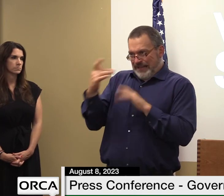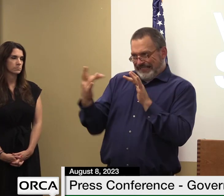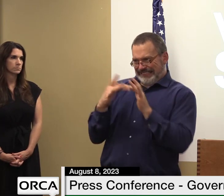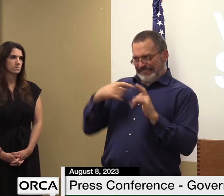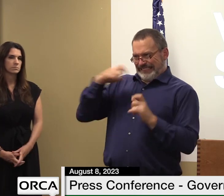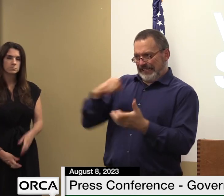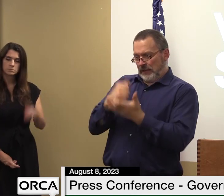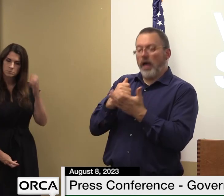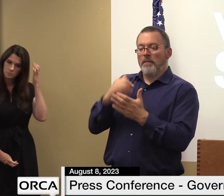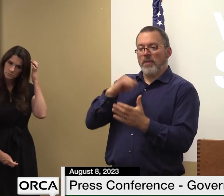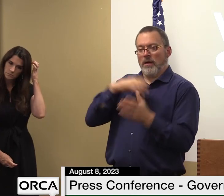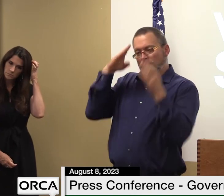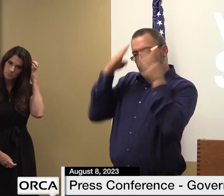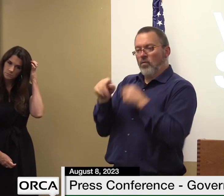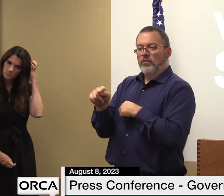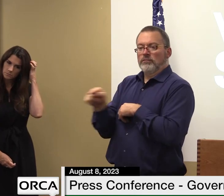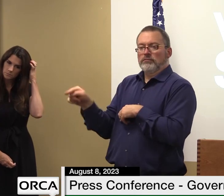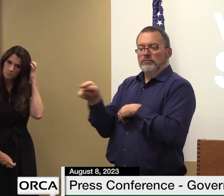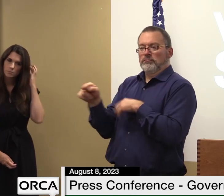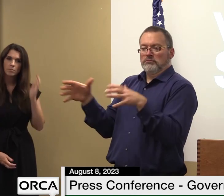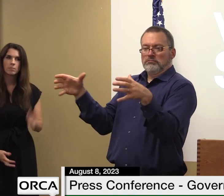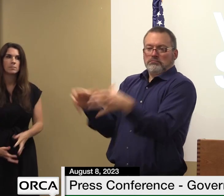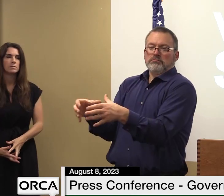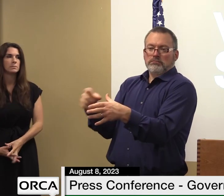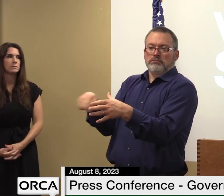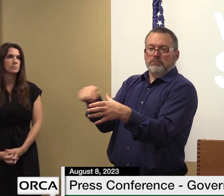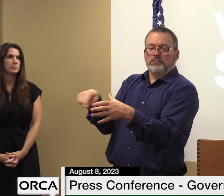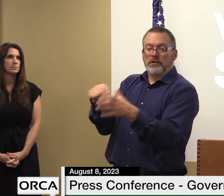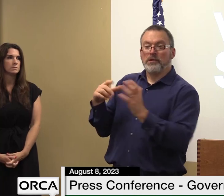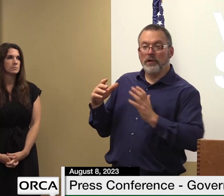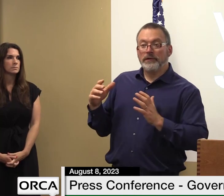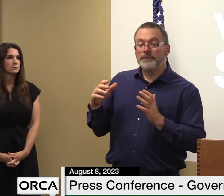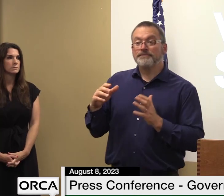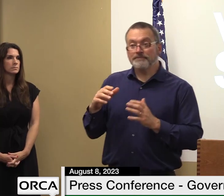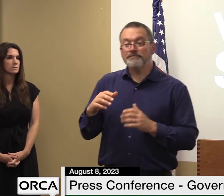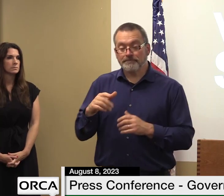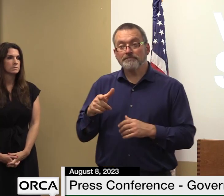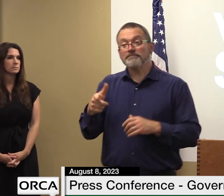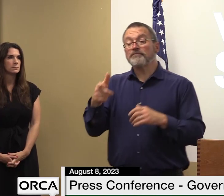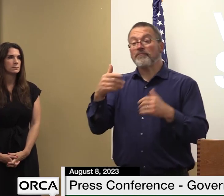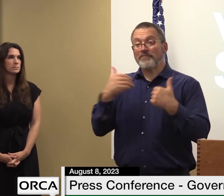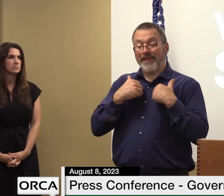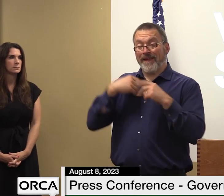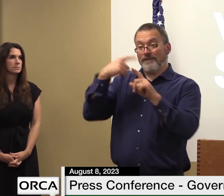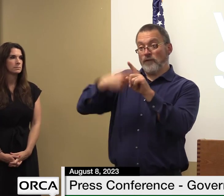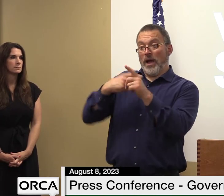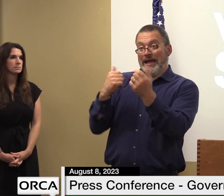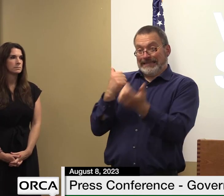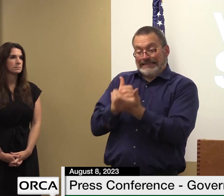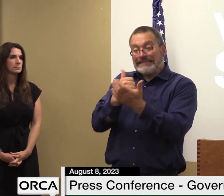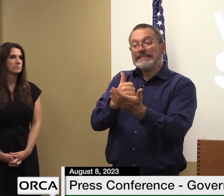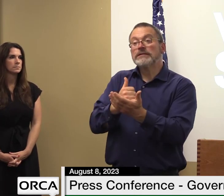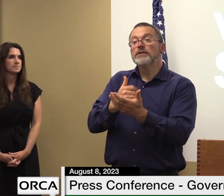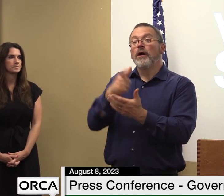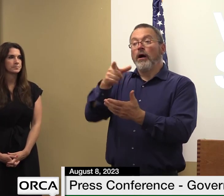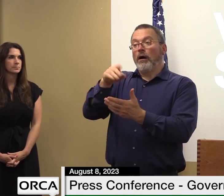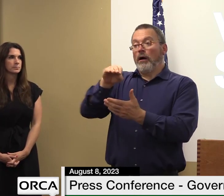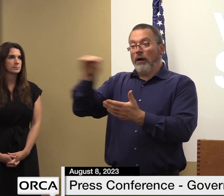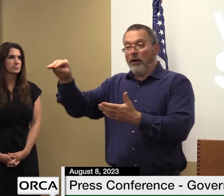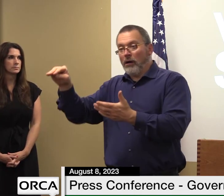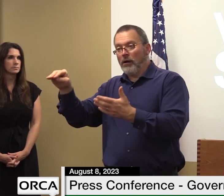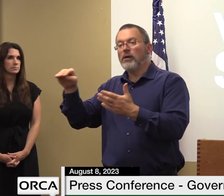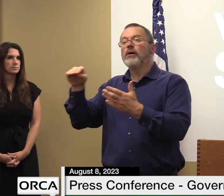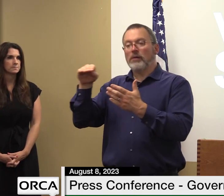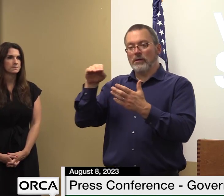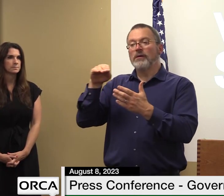those people who are already receiving rental assistance if they've got a place to stay they can utilize those funds for up to 18 months